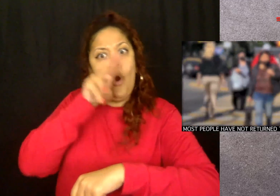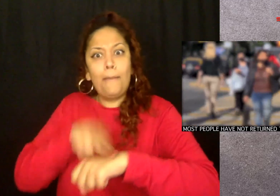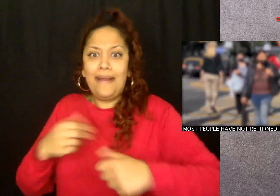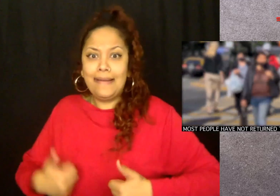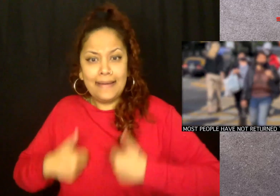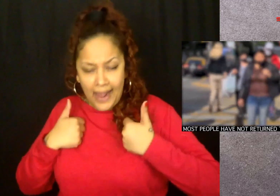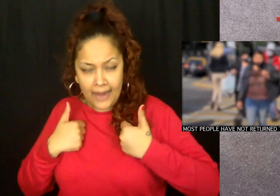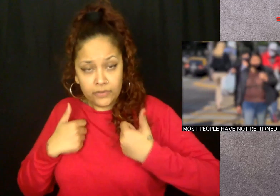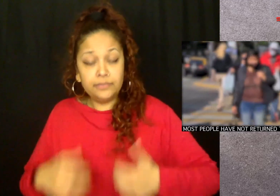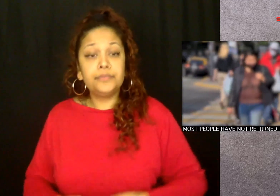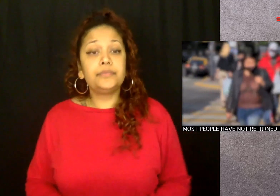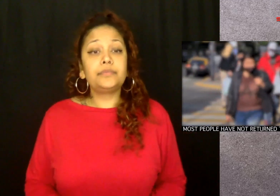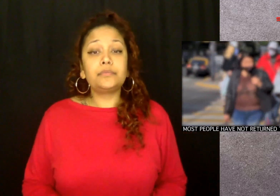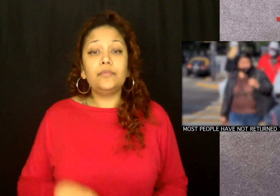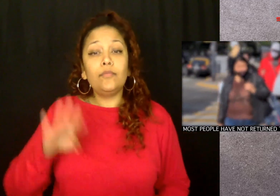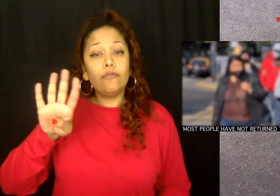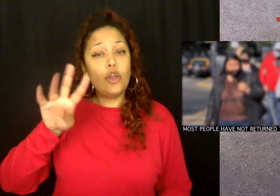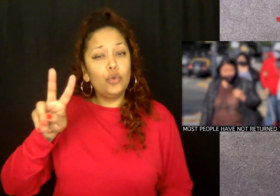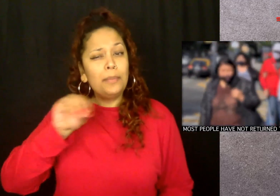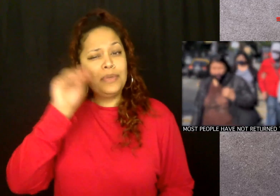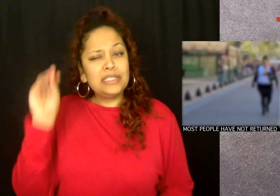returned to normal life.